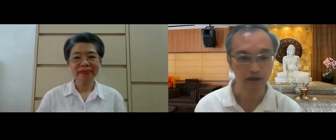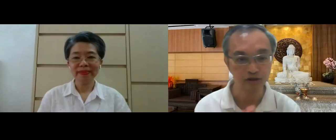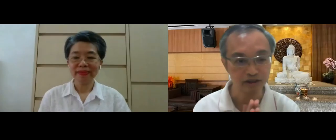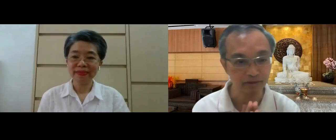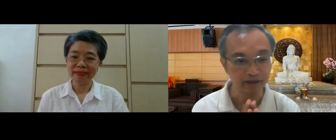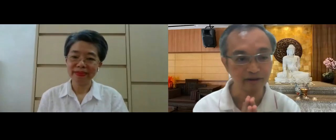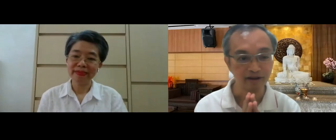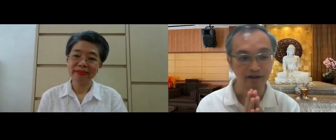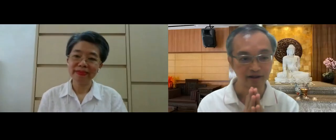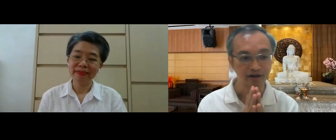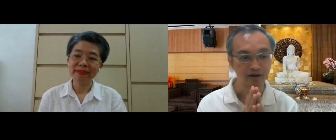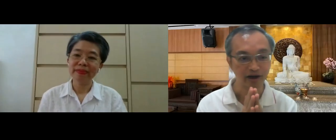thank you sister mian you